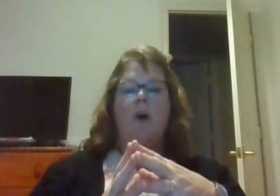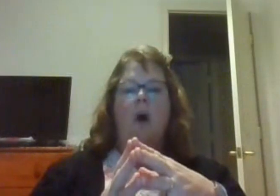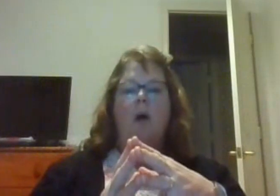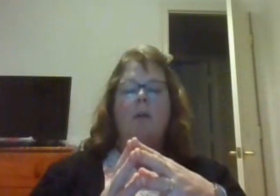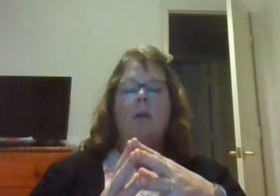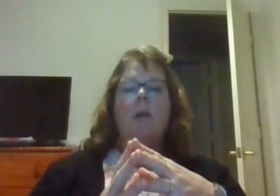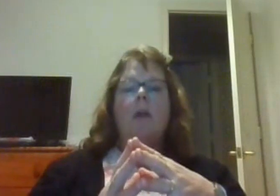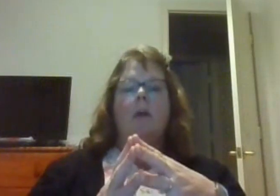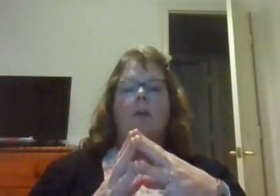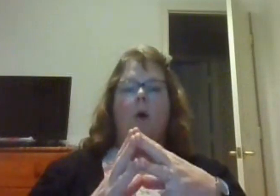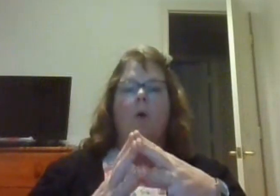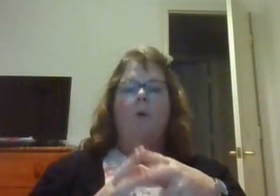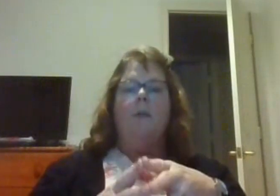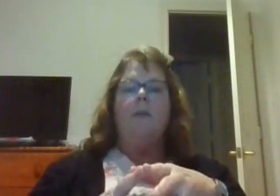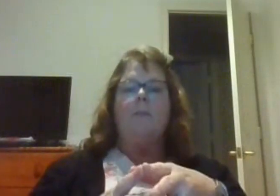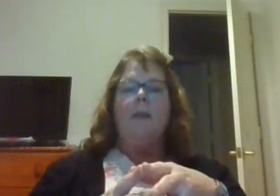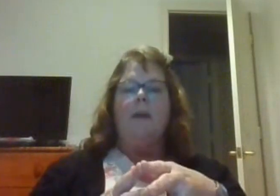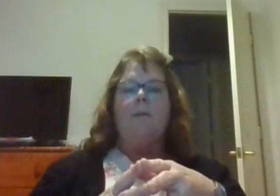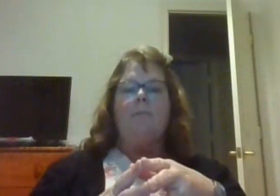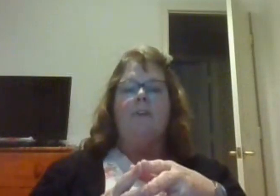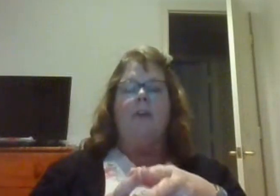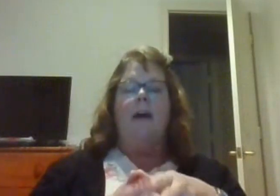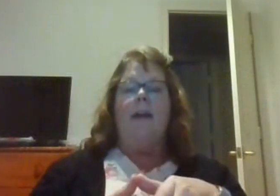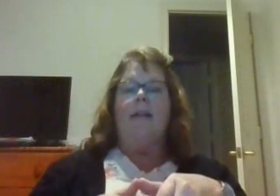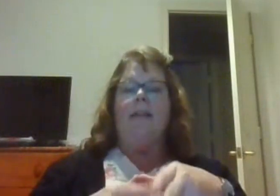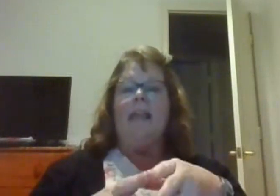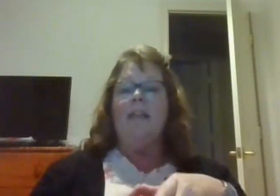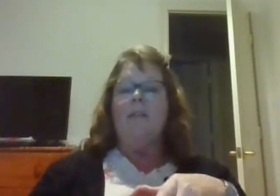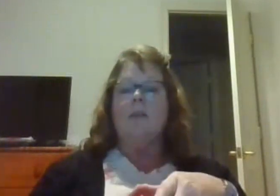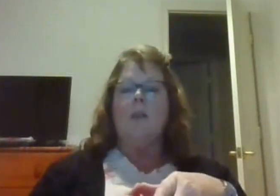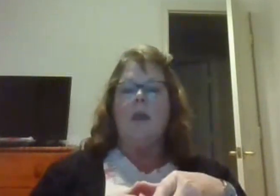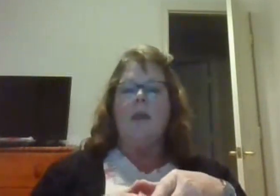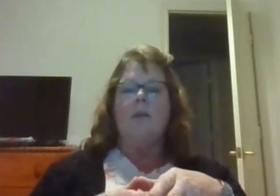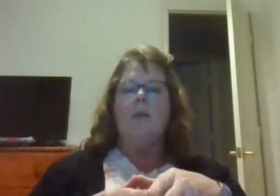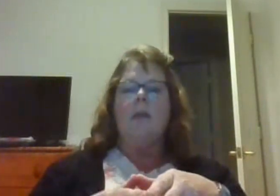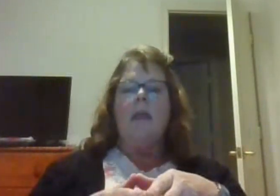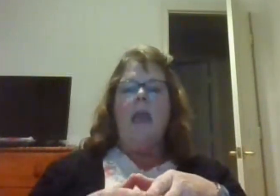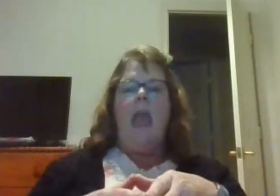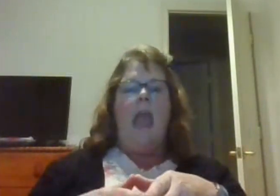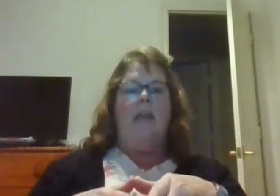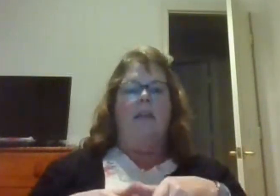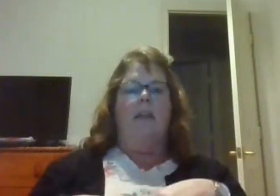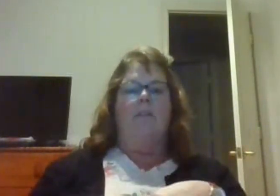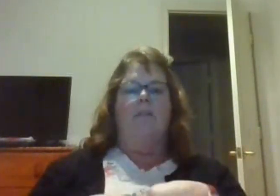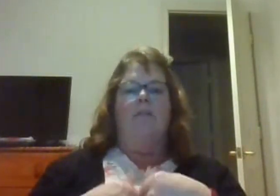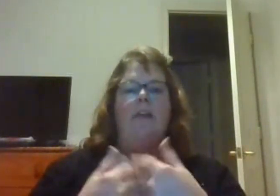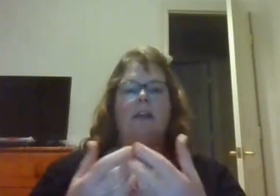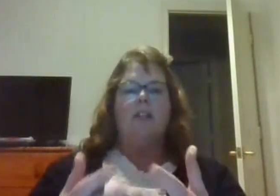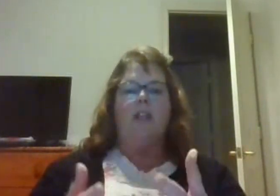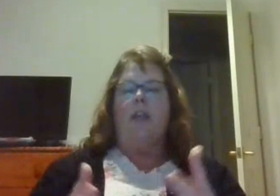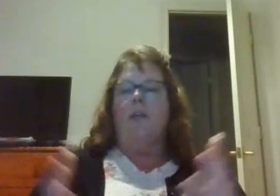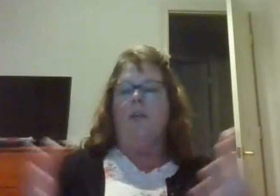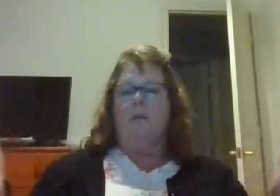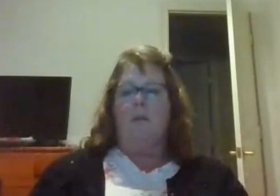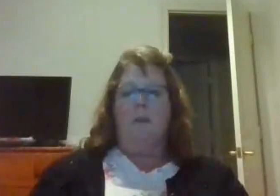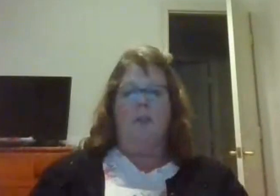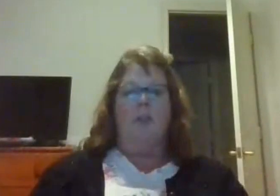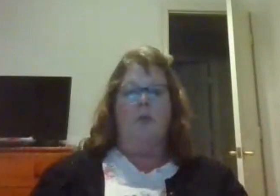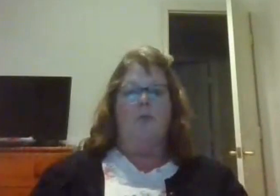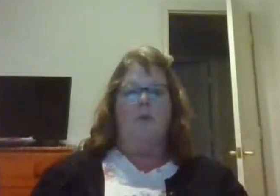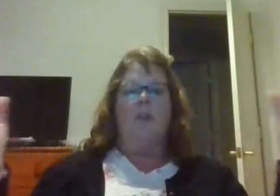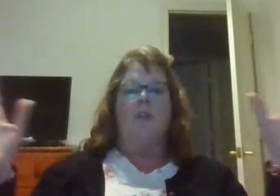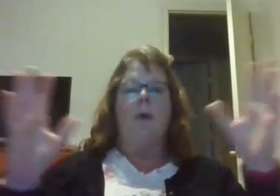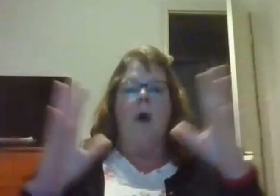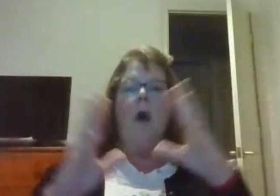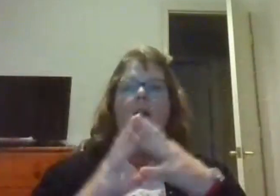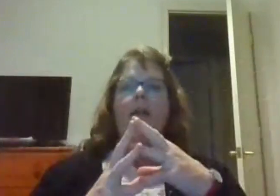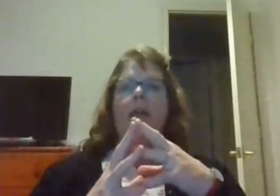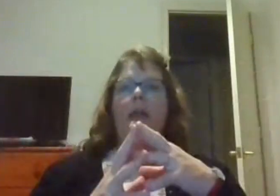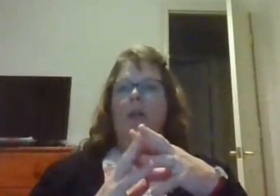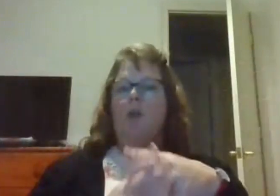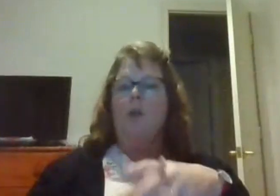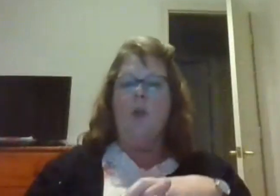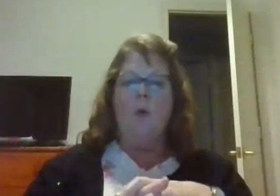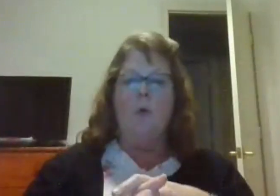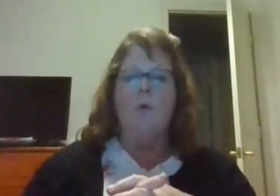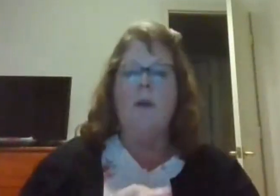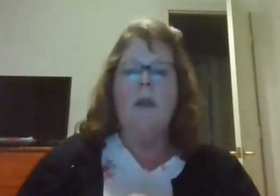fall, the Holy Spirit provides insight and conviction to respond in new